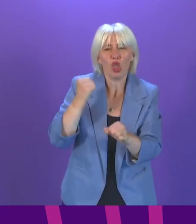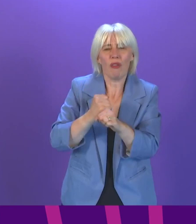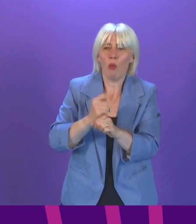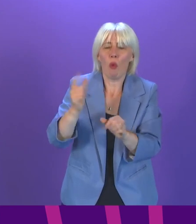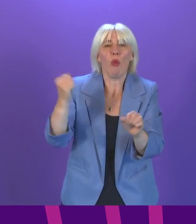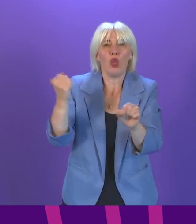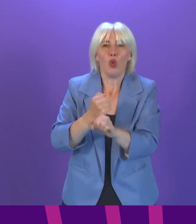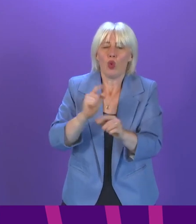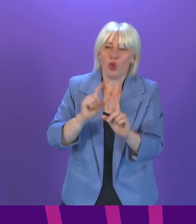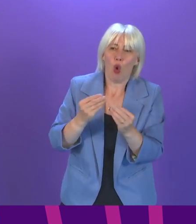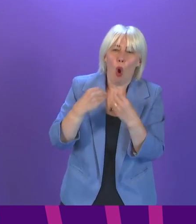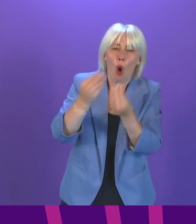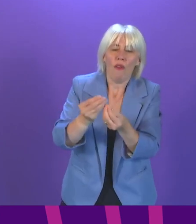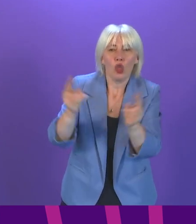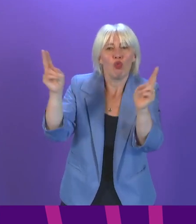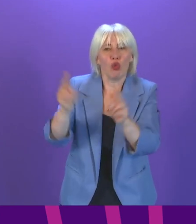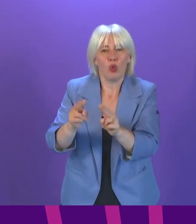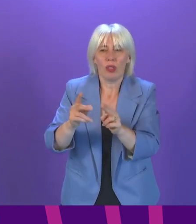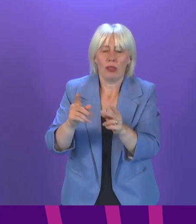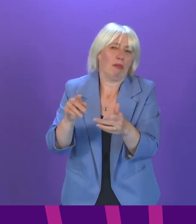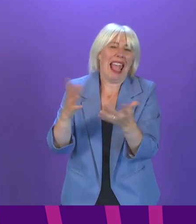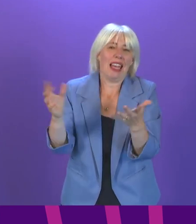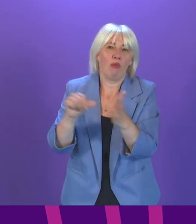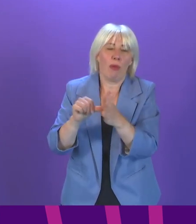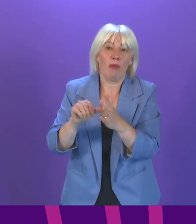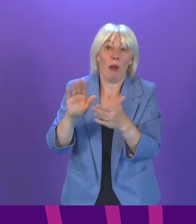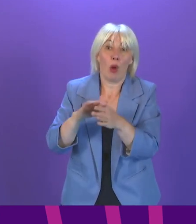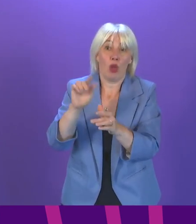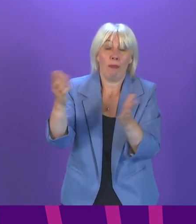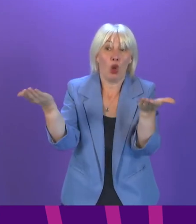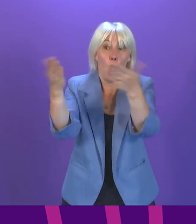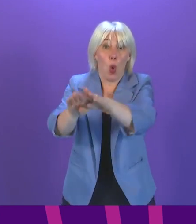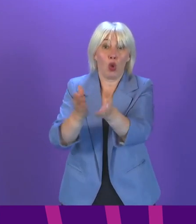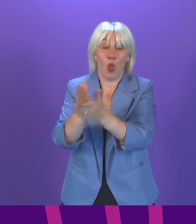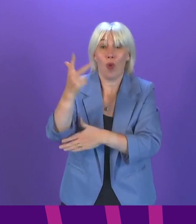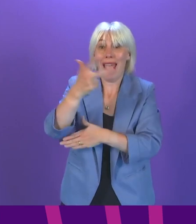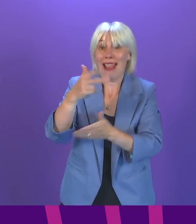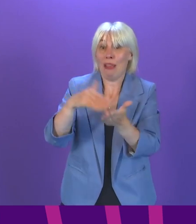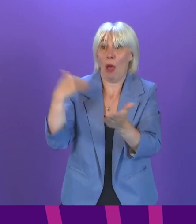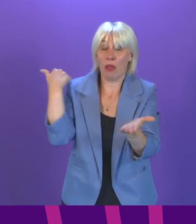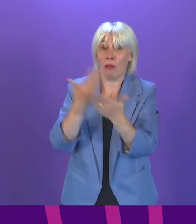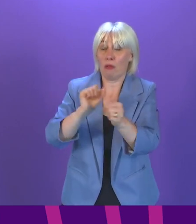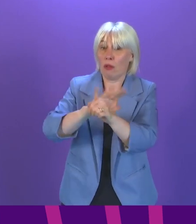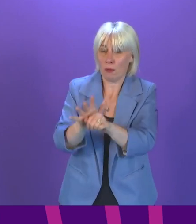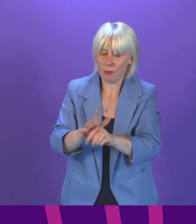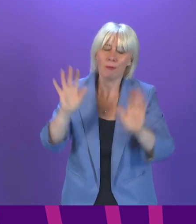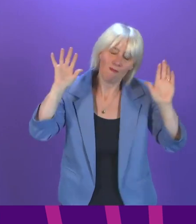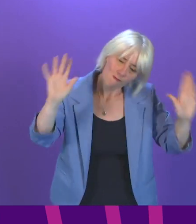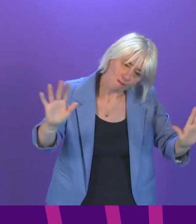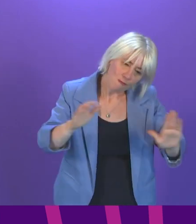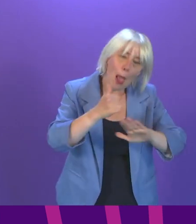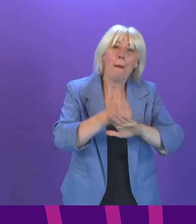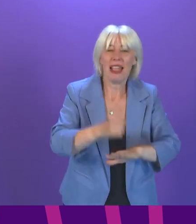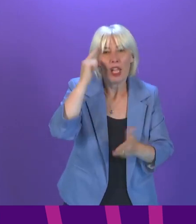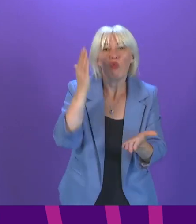to the nighttime sector, which has been closed for over 18 months during the pandemic? First Minister. Look, there is a pretty basic reality